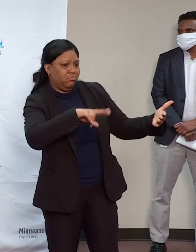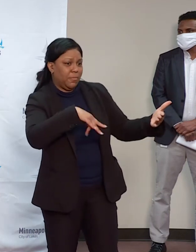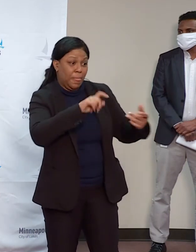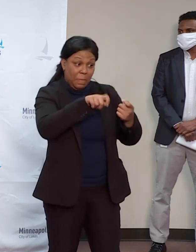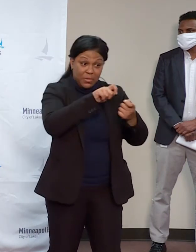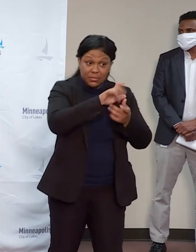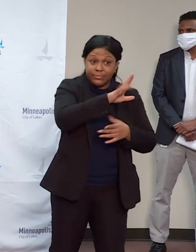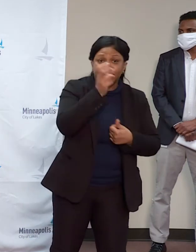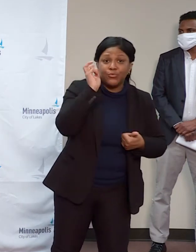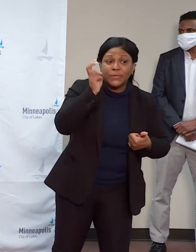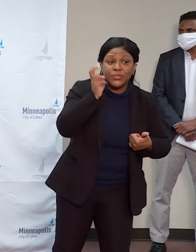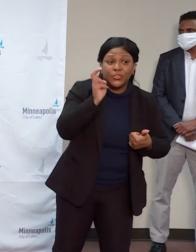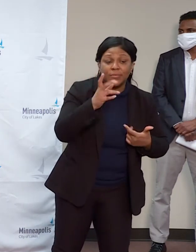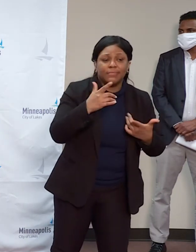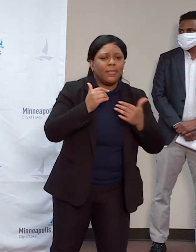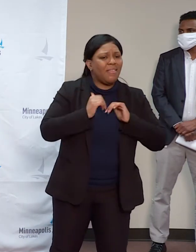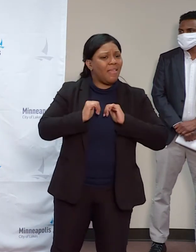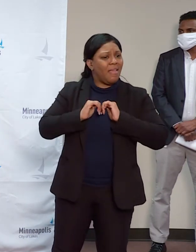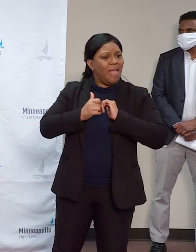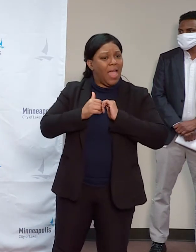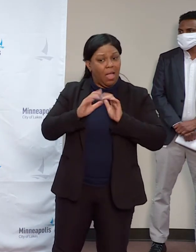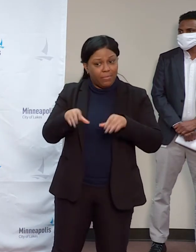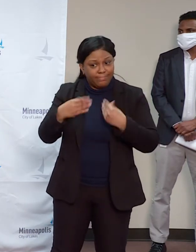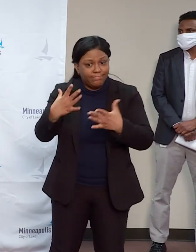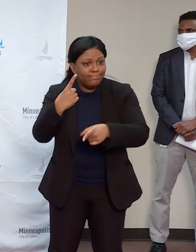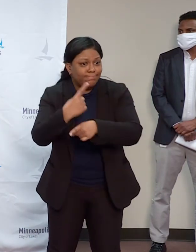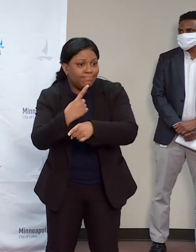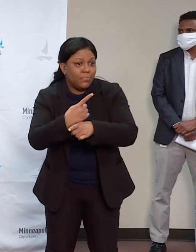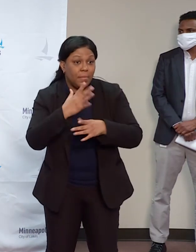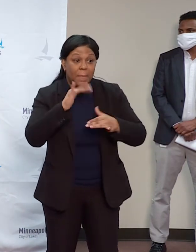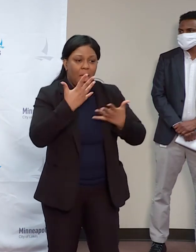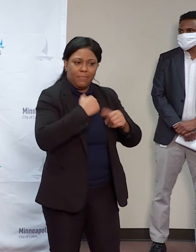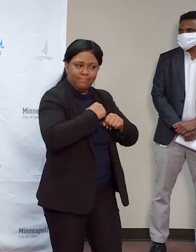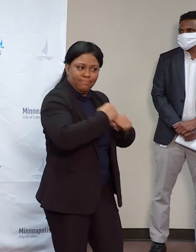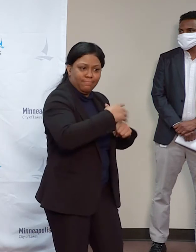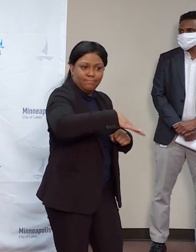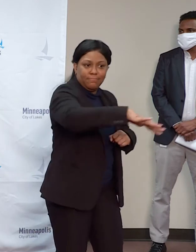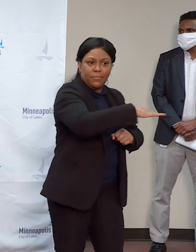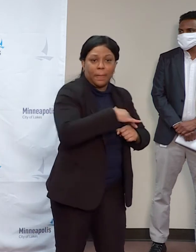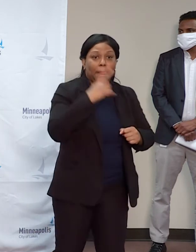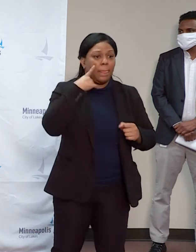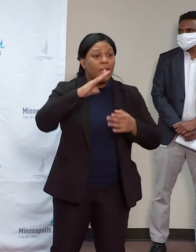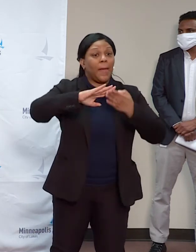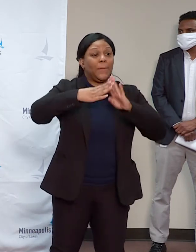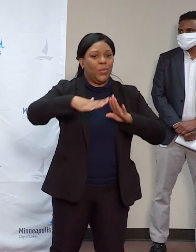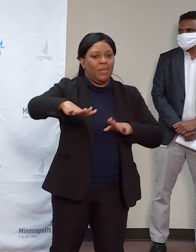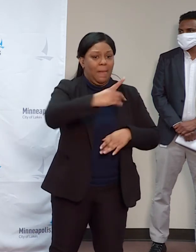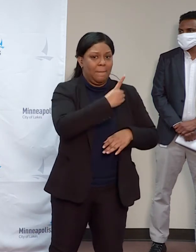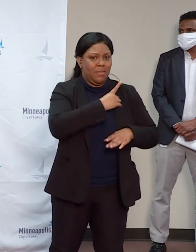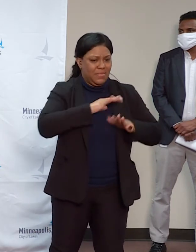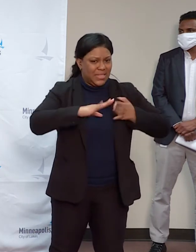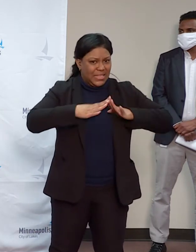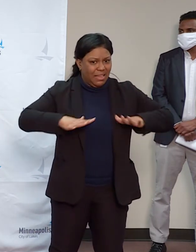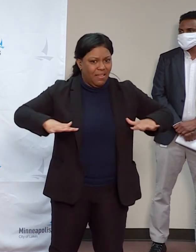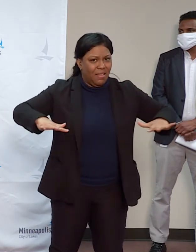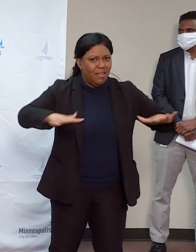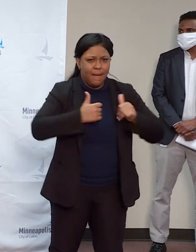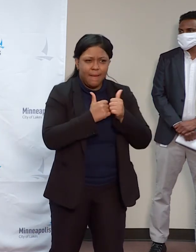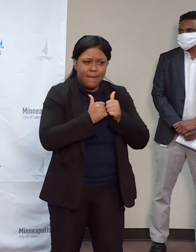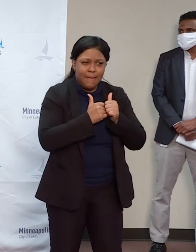while preserving access to buildings and for downtown. Our approach has been to use the available space to